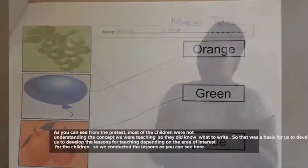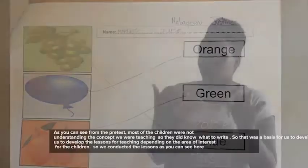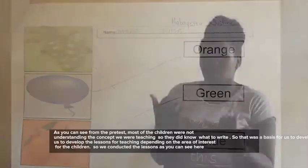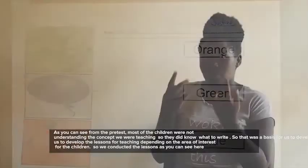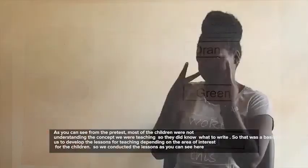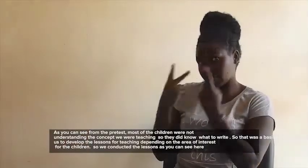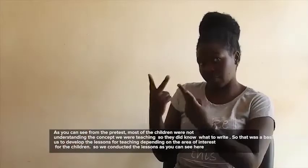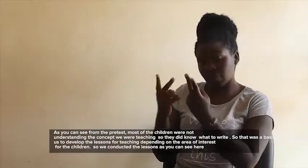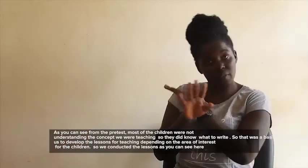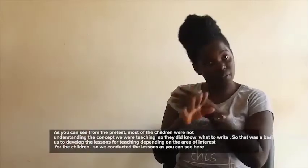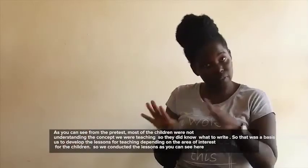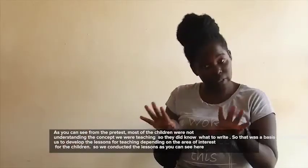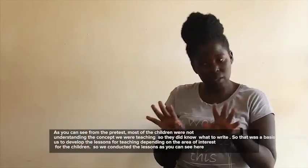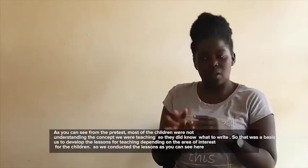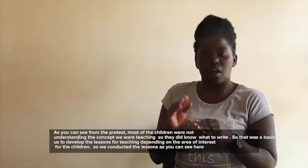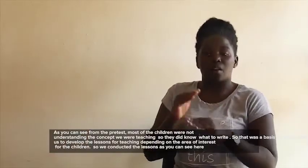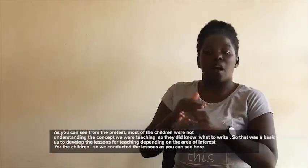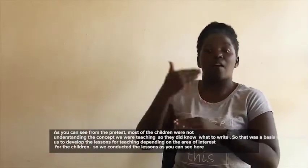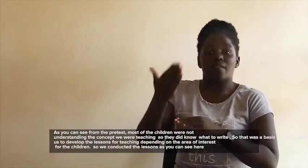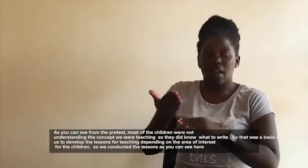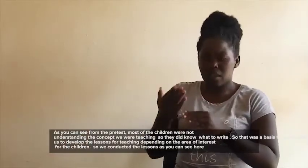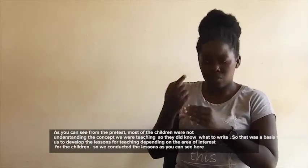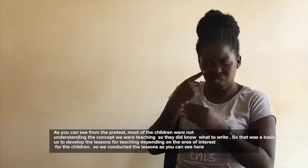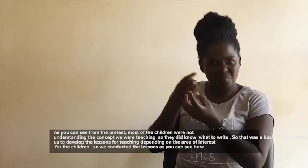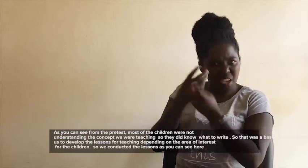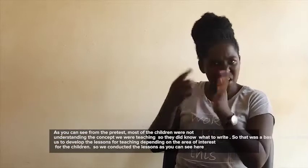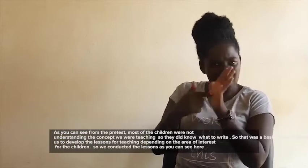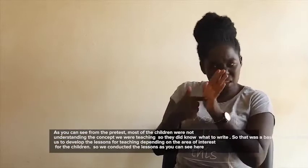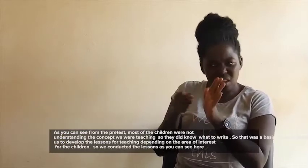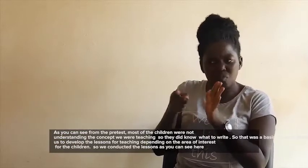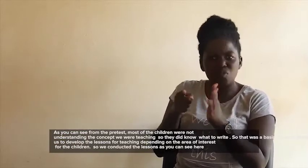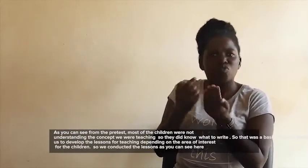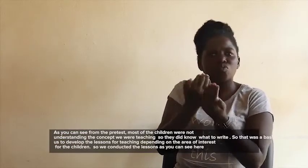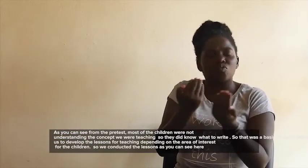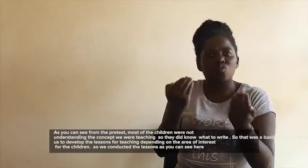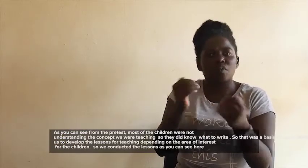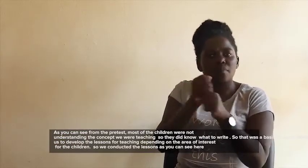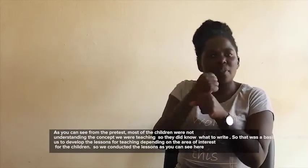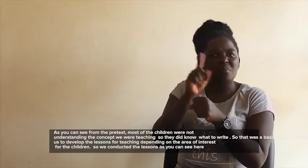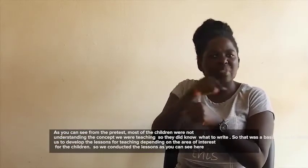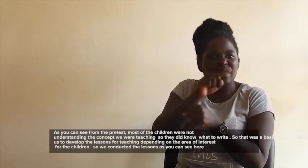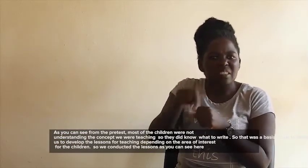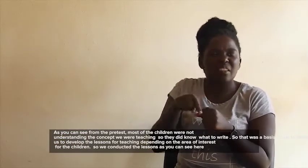As you can see from the pretest, are most of the children women